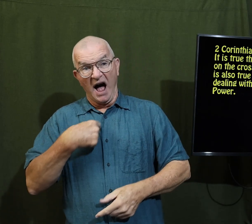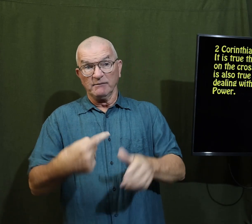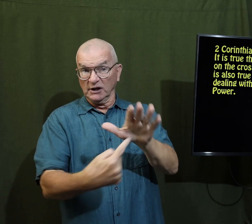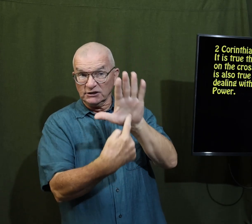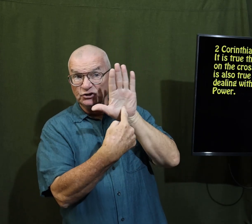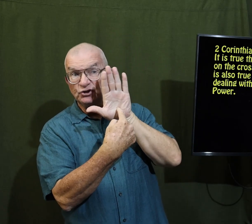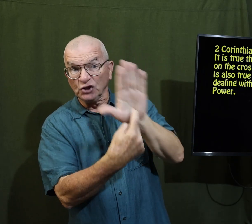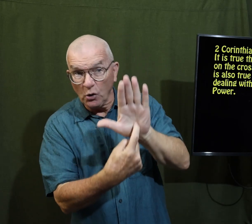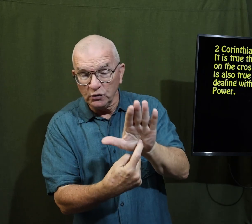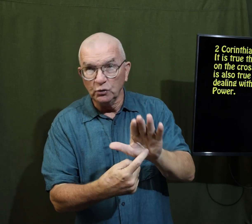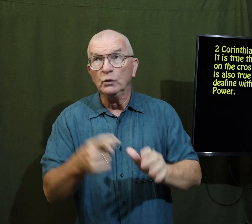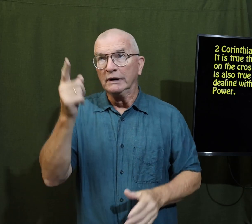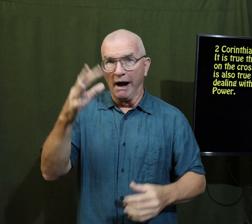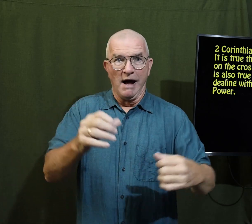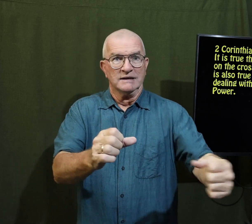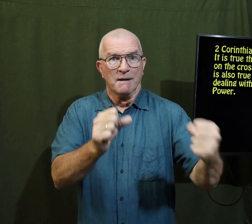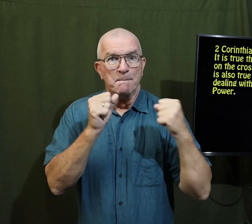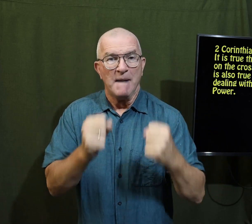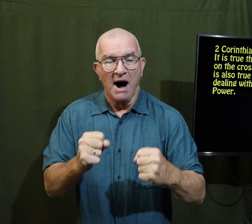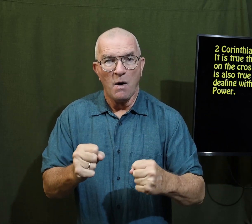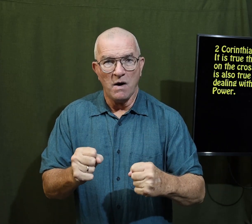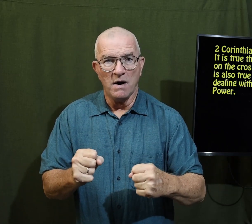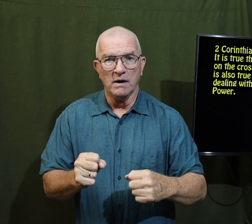I'm showing you God's power